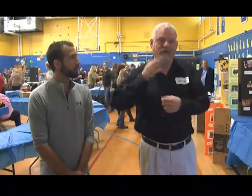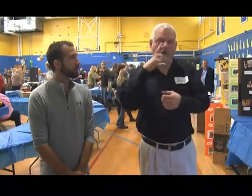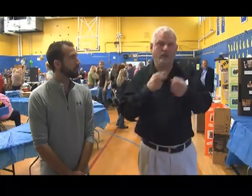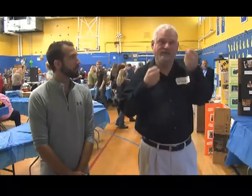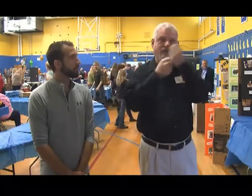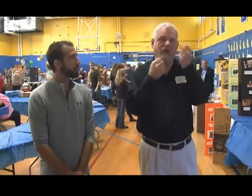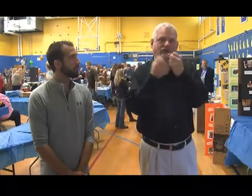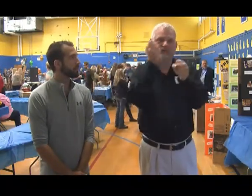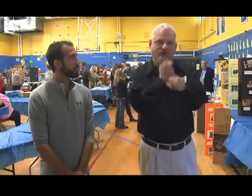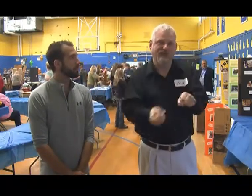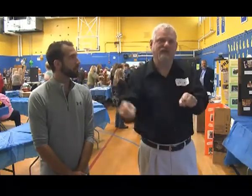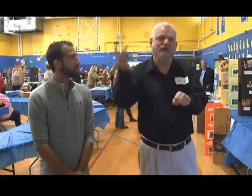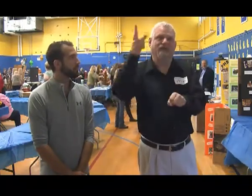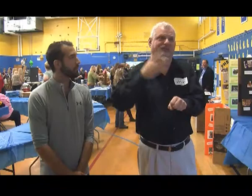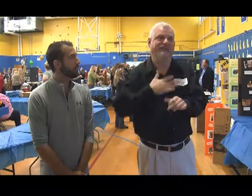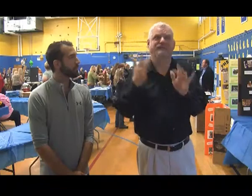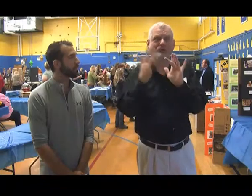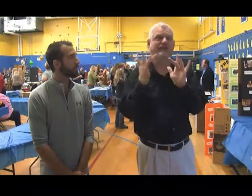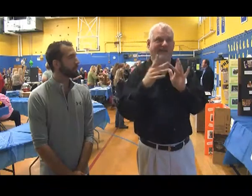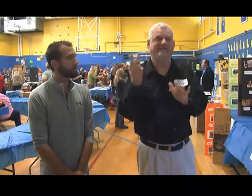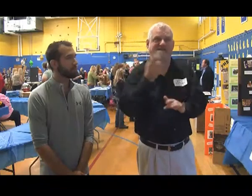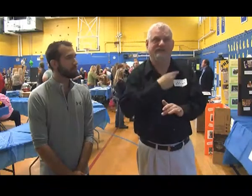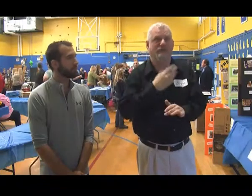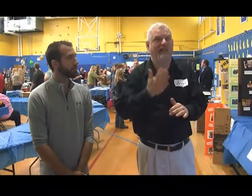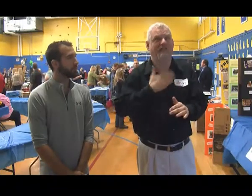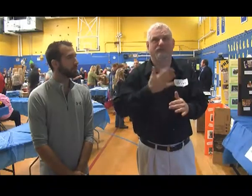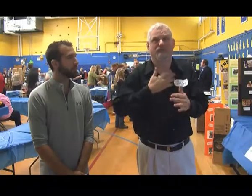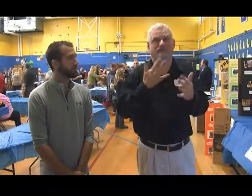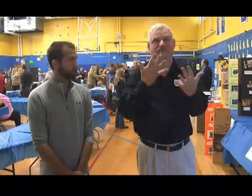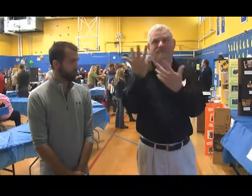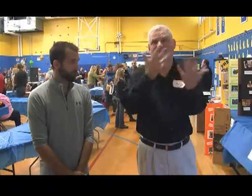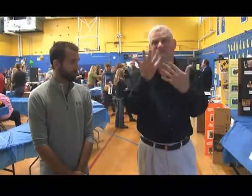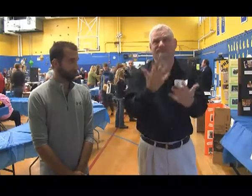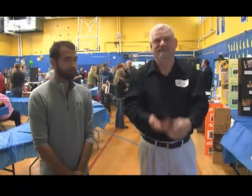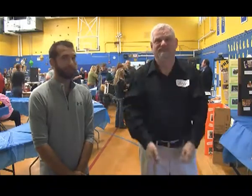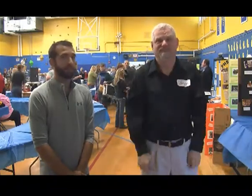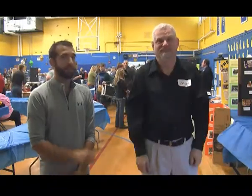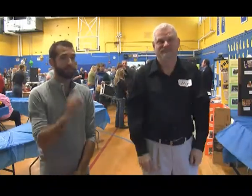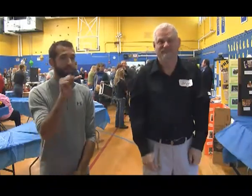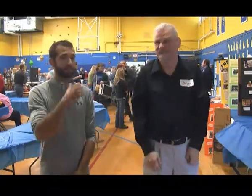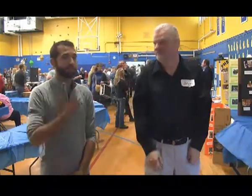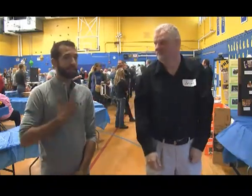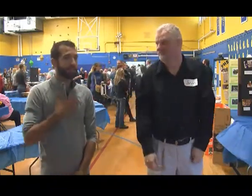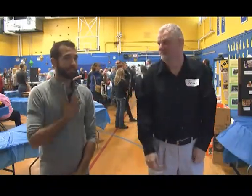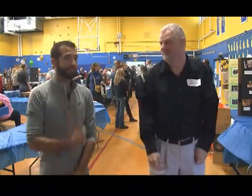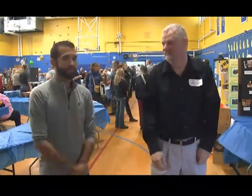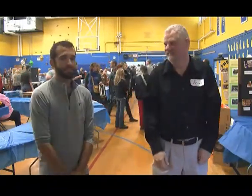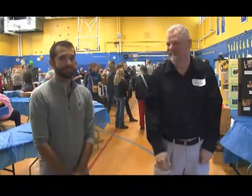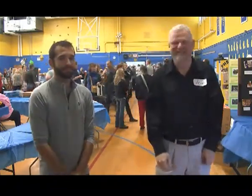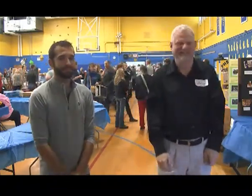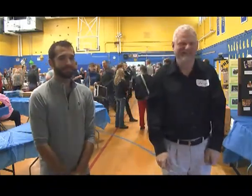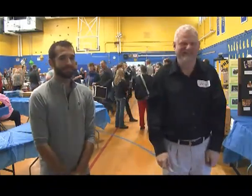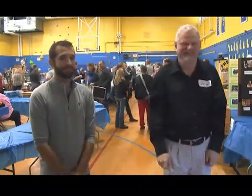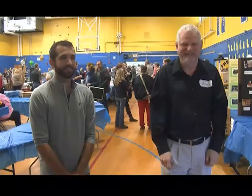If you are interested in volunteering or adding support for the Deaf Culture Festival next year, please get in touch. We would love to have you.